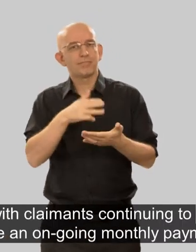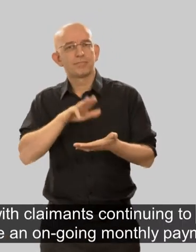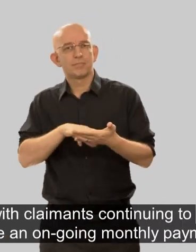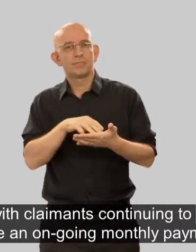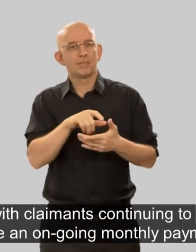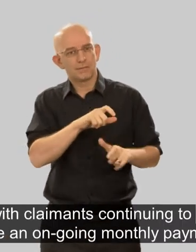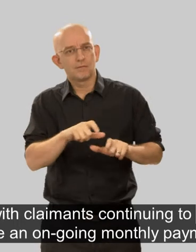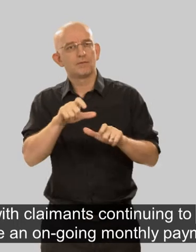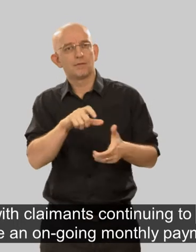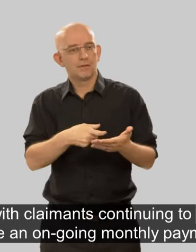monthly payment